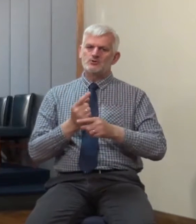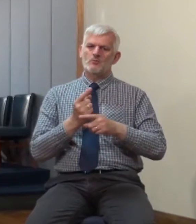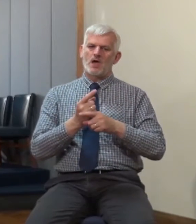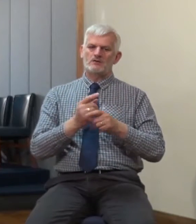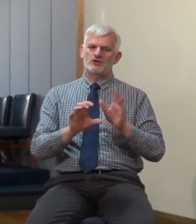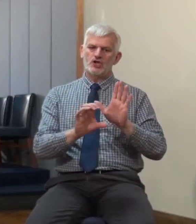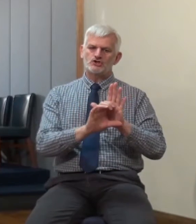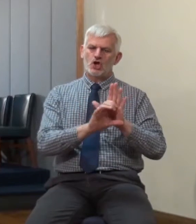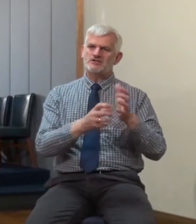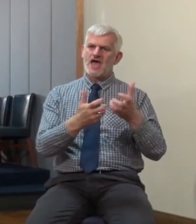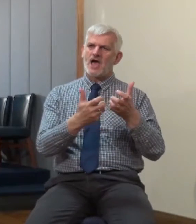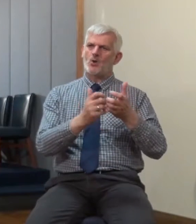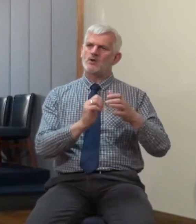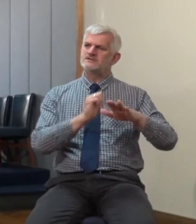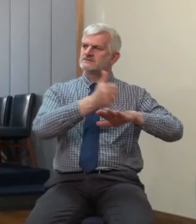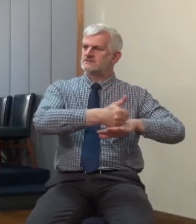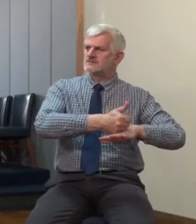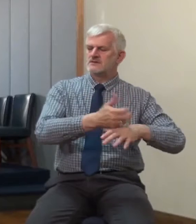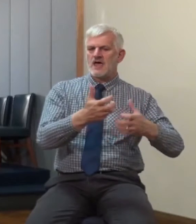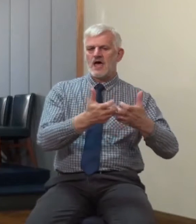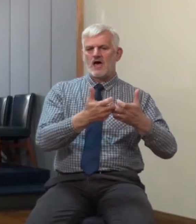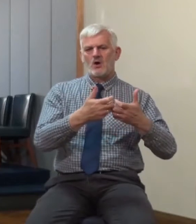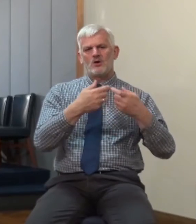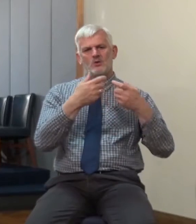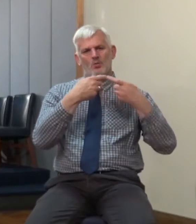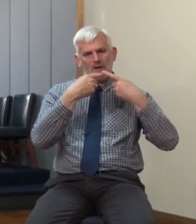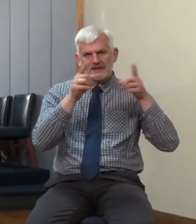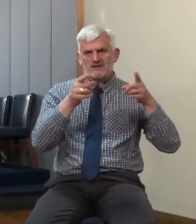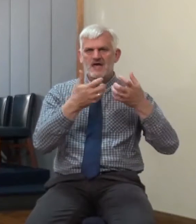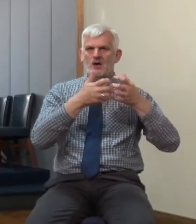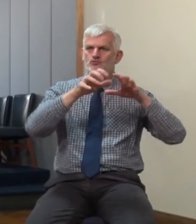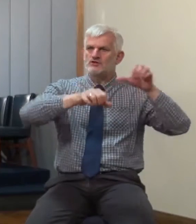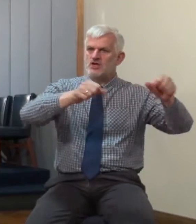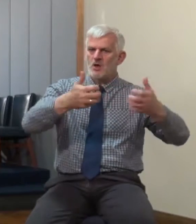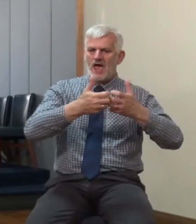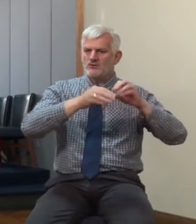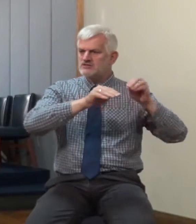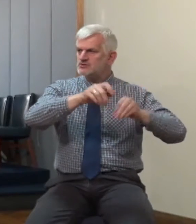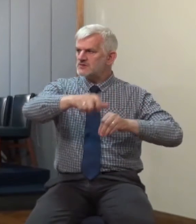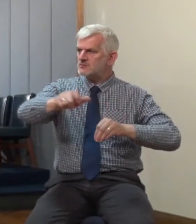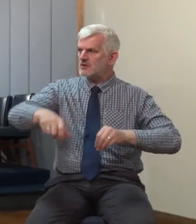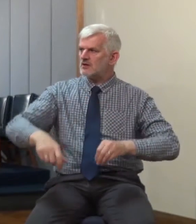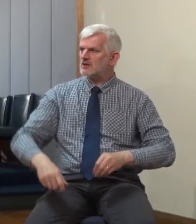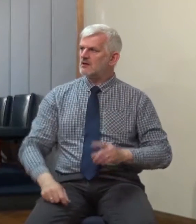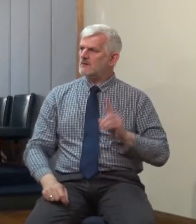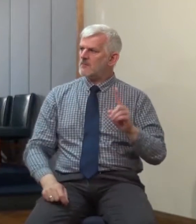if you like, about evangelism, about the teaching of the people and so on. And I was looking at why that wasn't